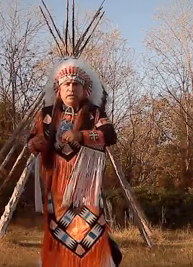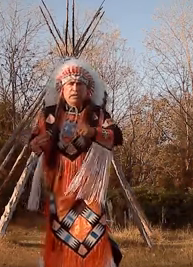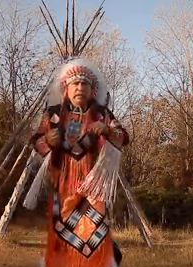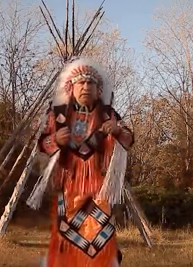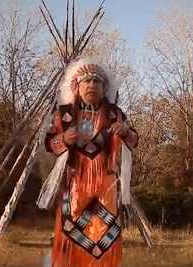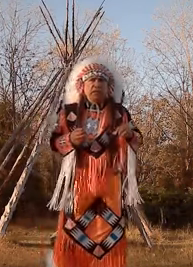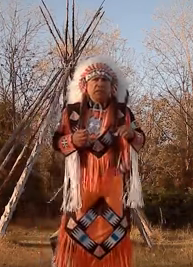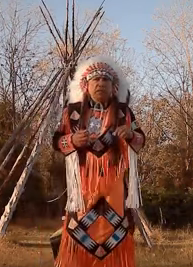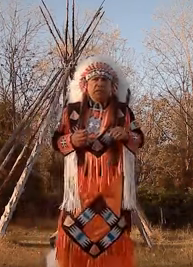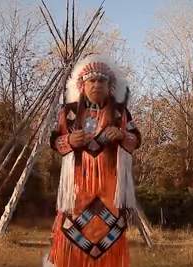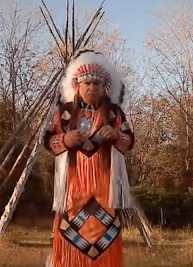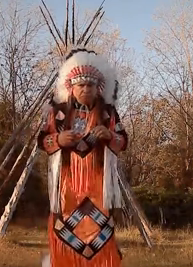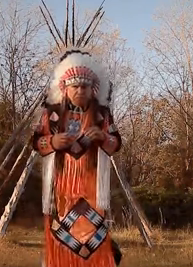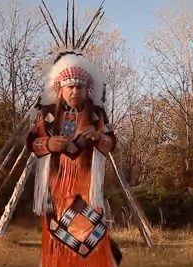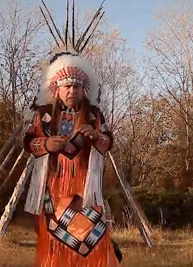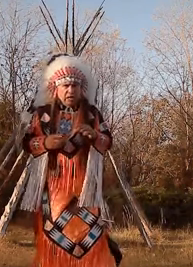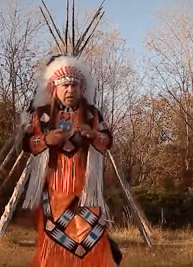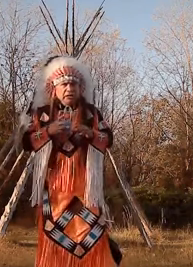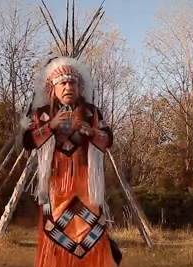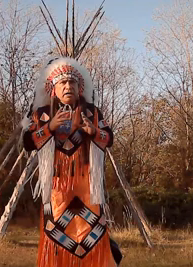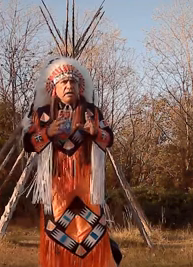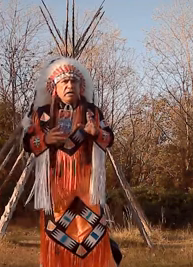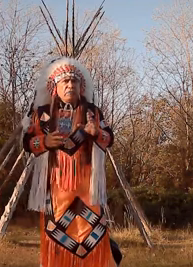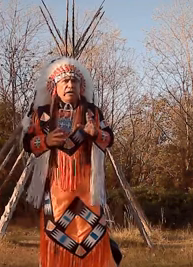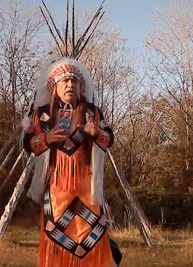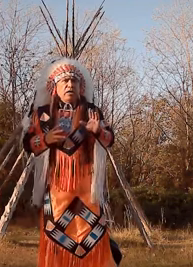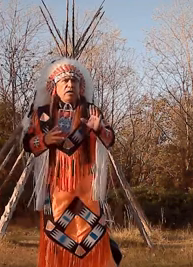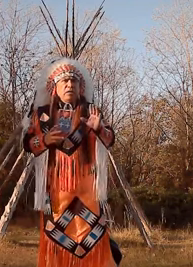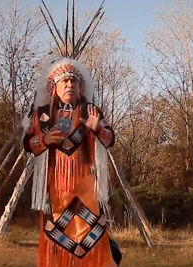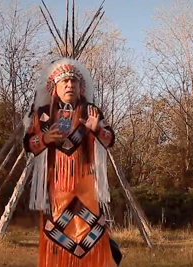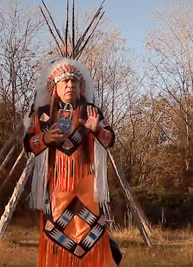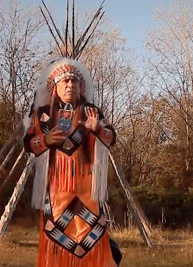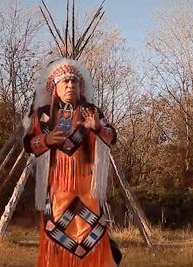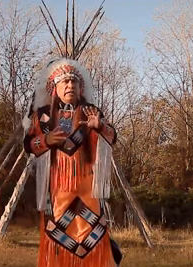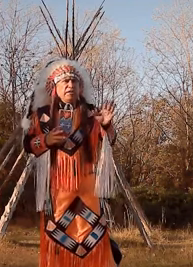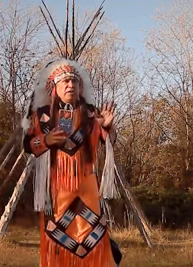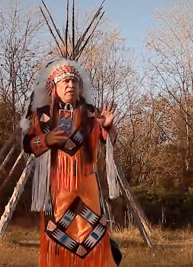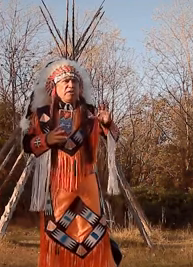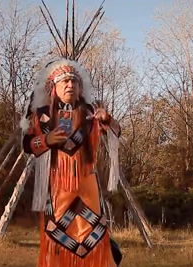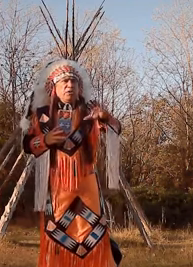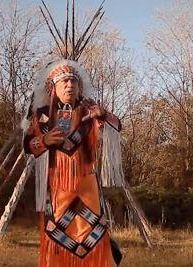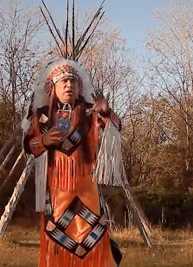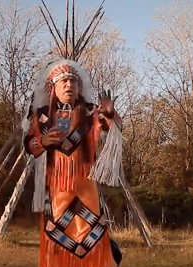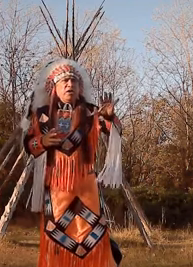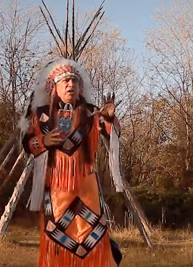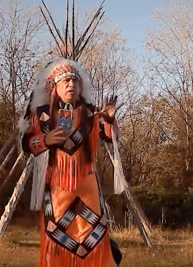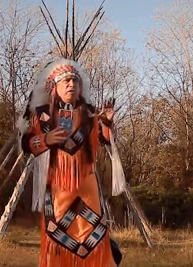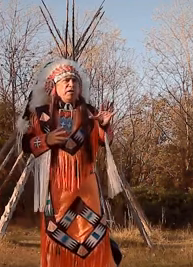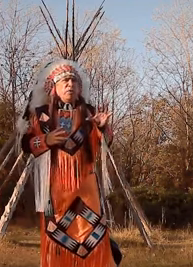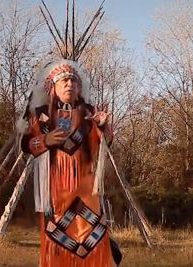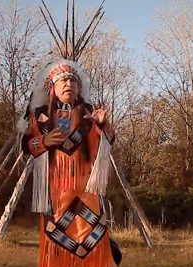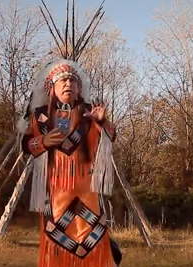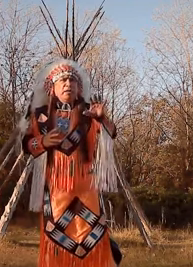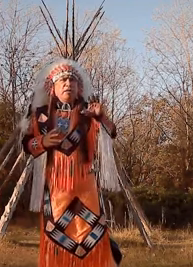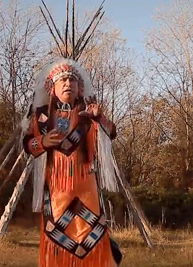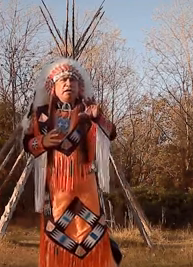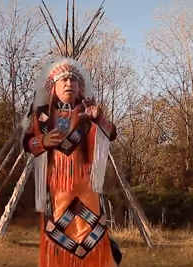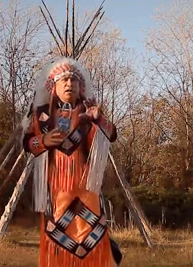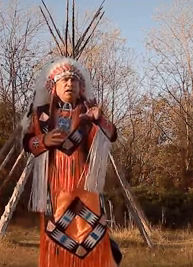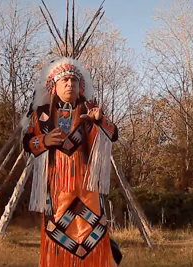And then, just like right now, I can see a lot of things going on right here where I am, and I can